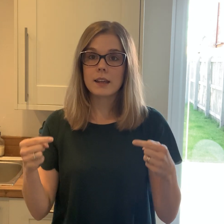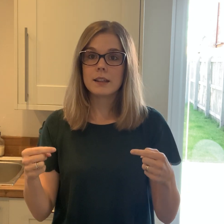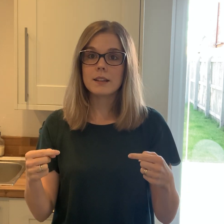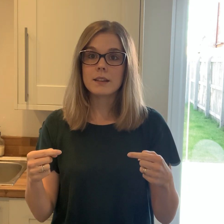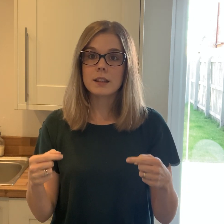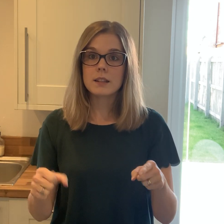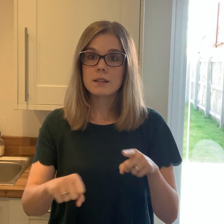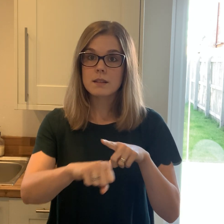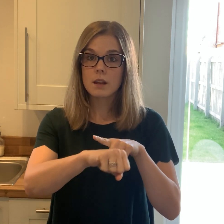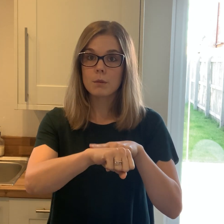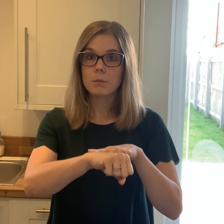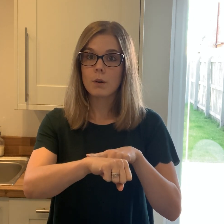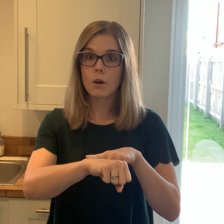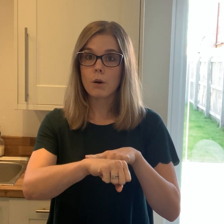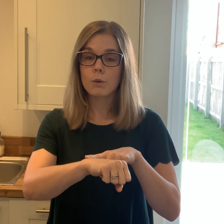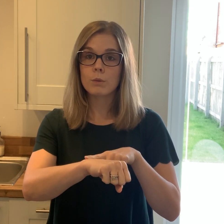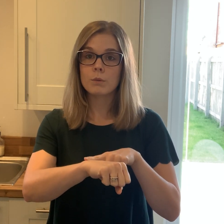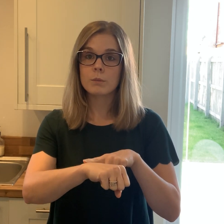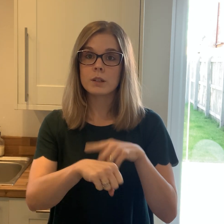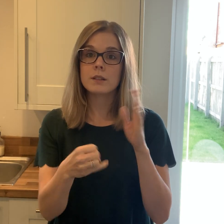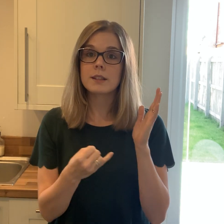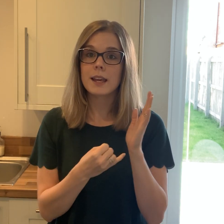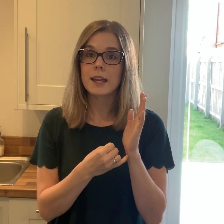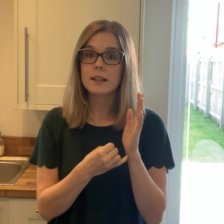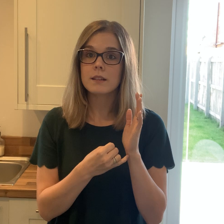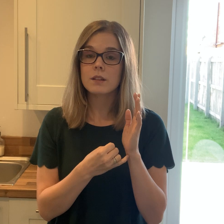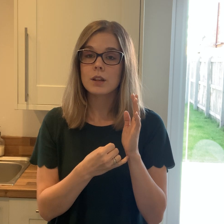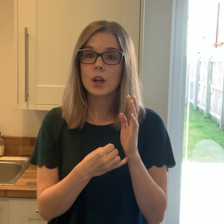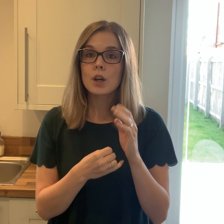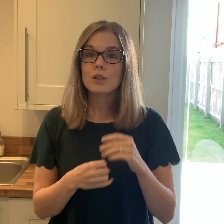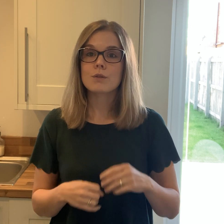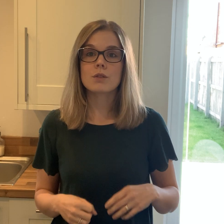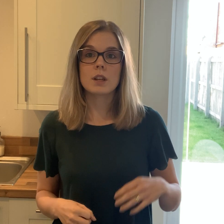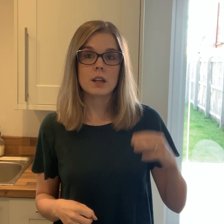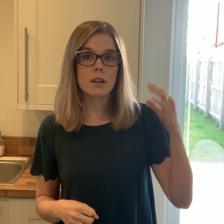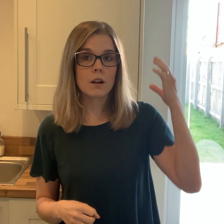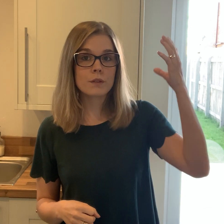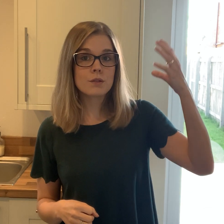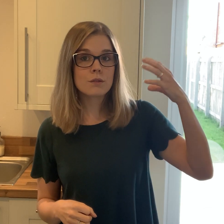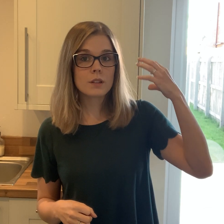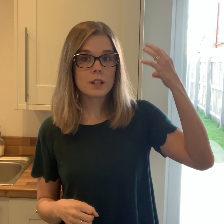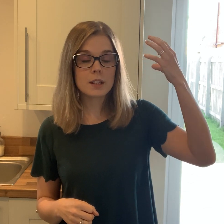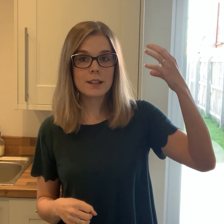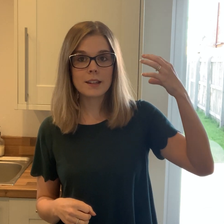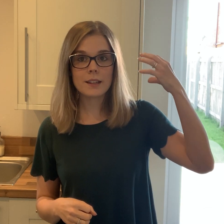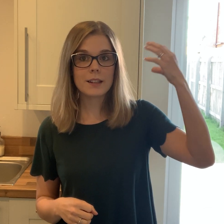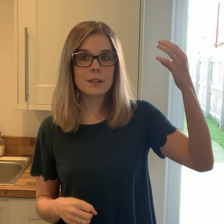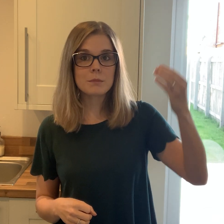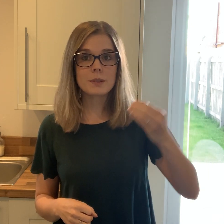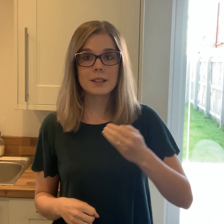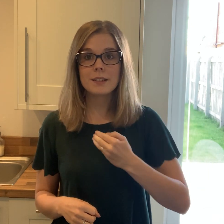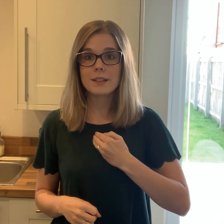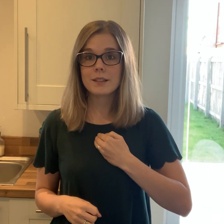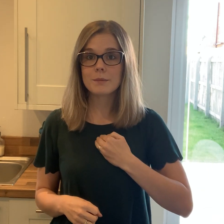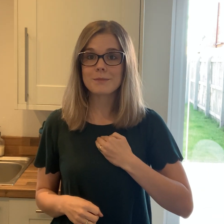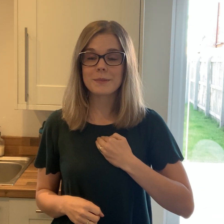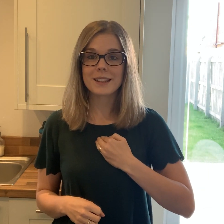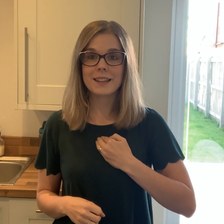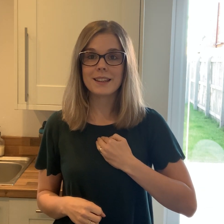this moment end You set off a dream in me